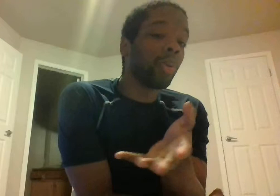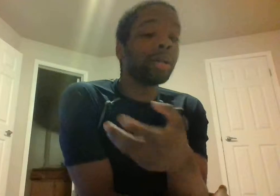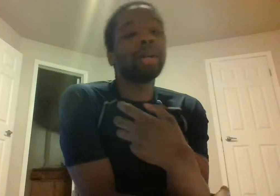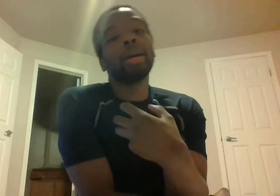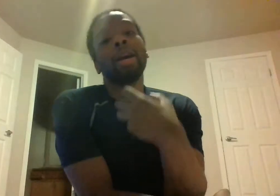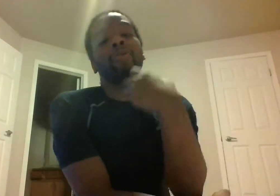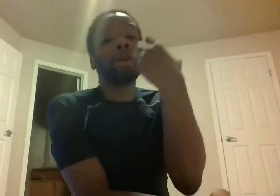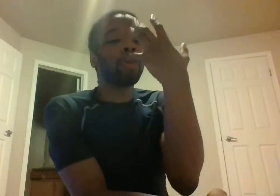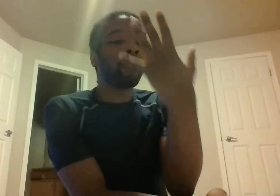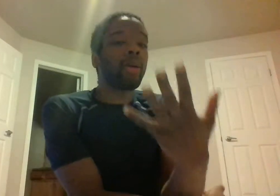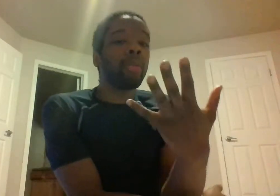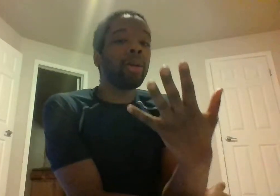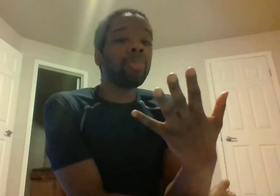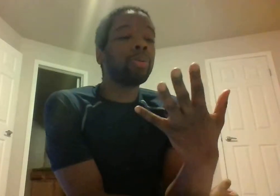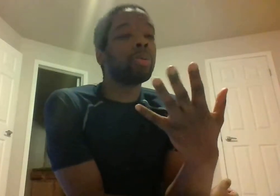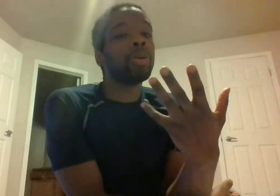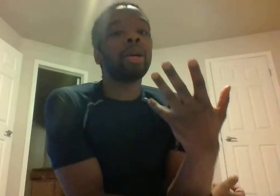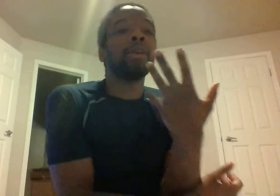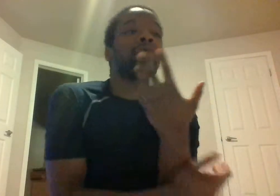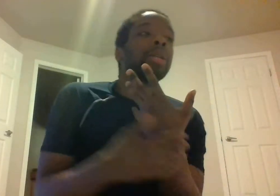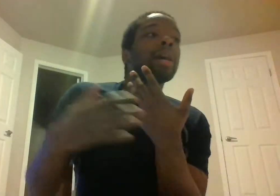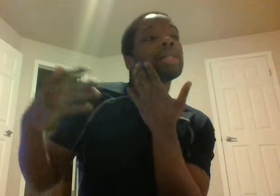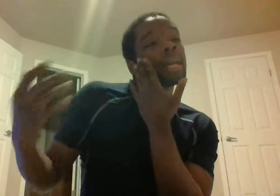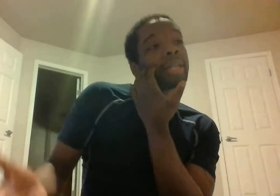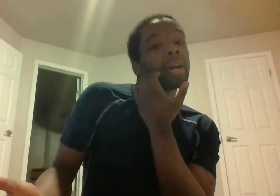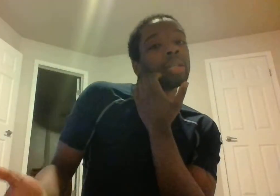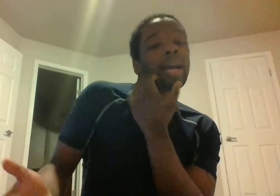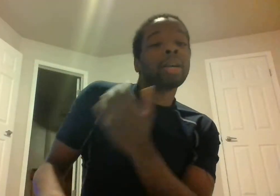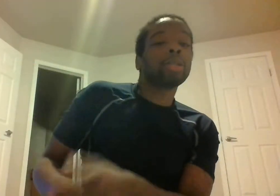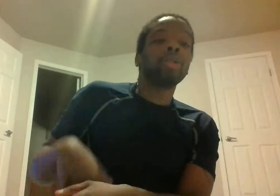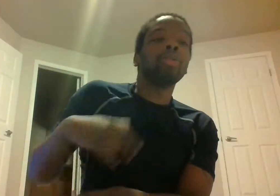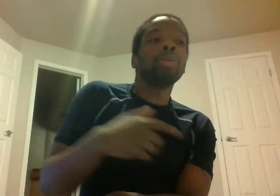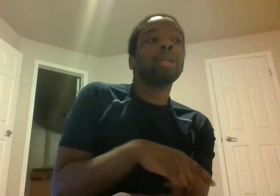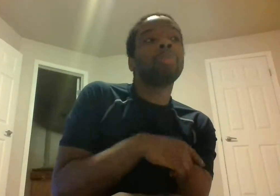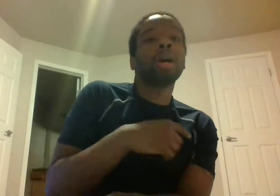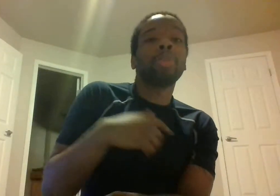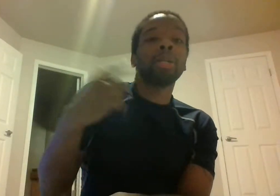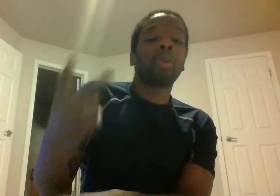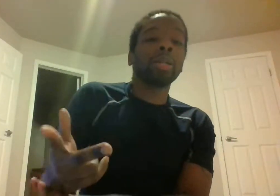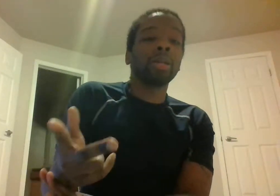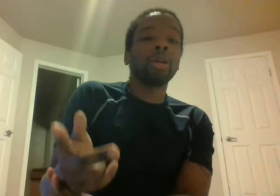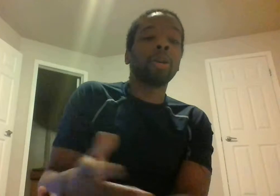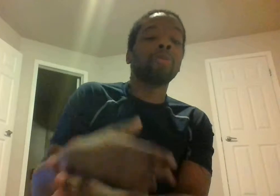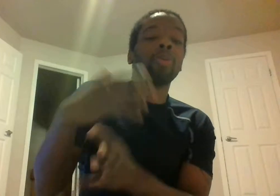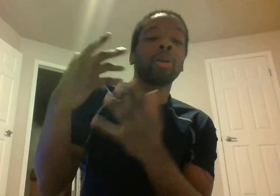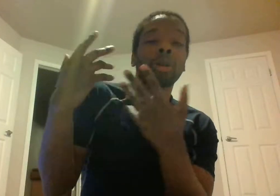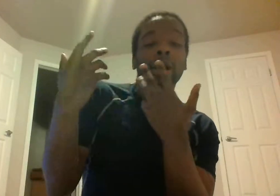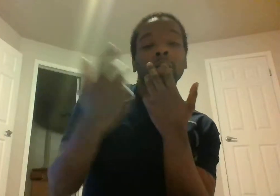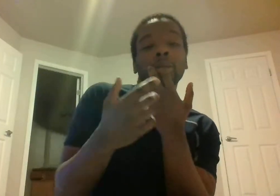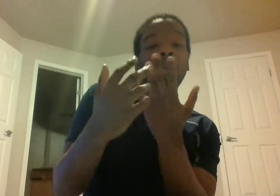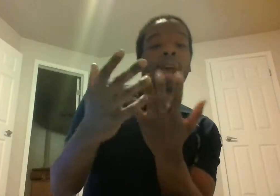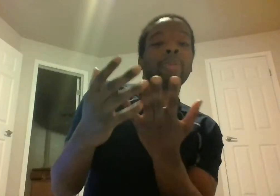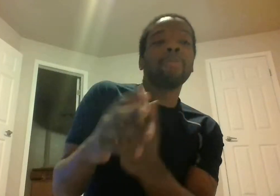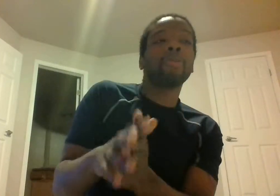with if you're living with five people if your tank is like a thousand gallons you need to pump it twice a year if your house is five people